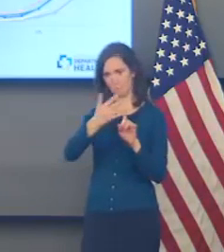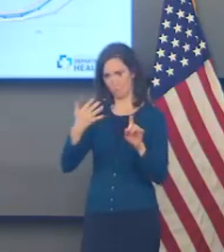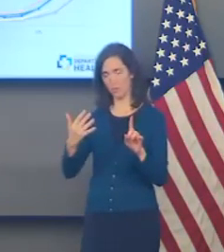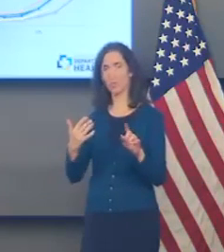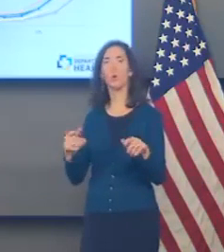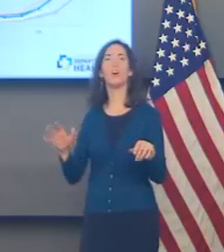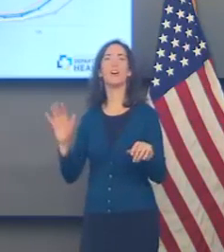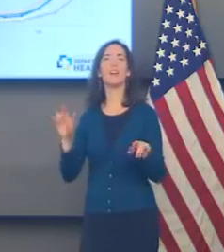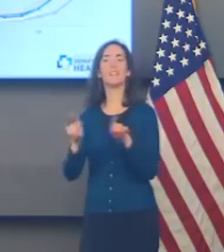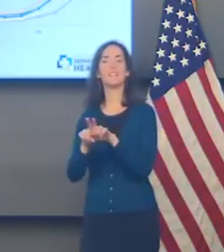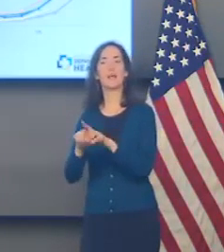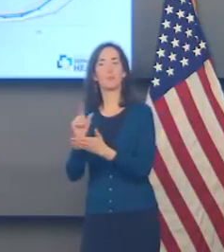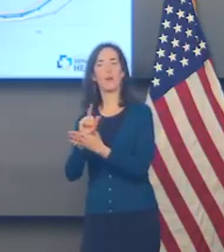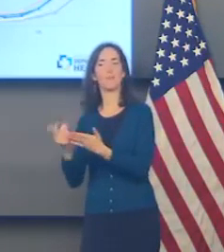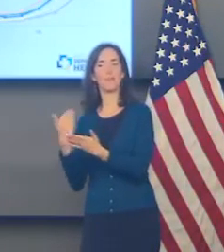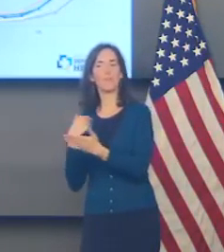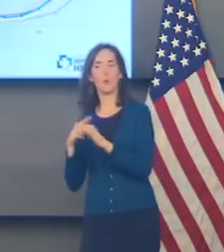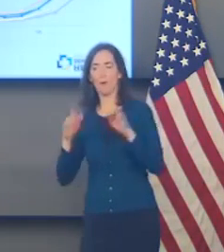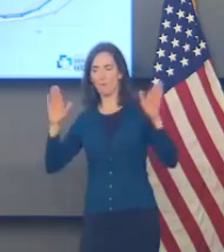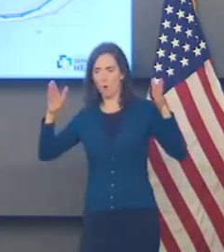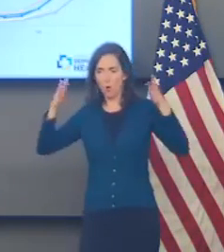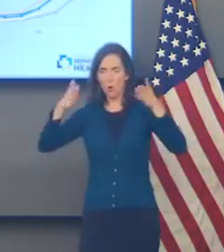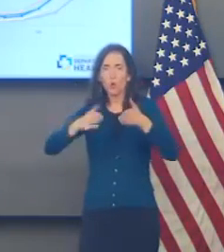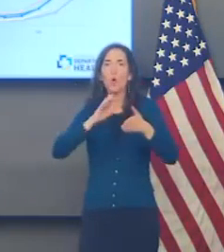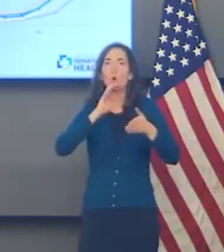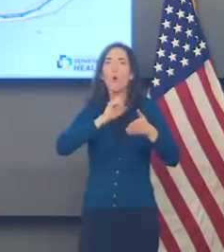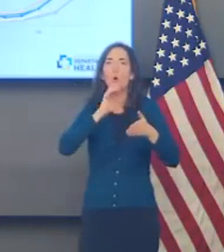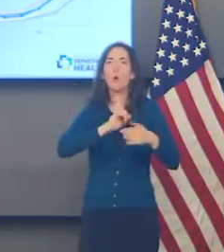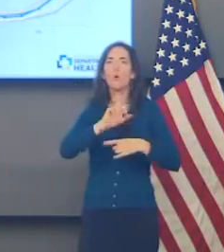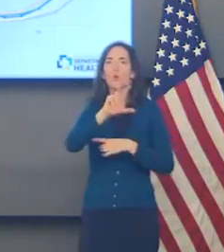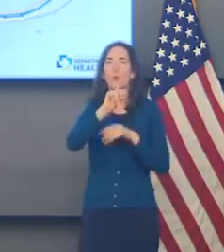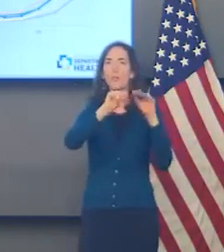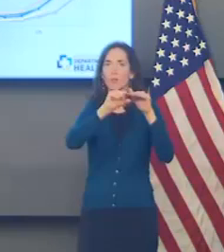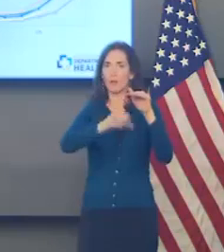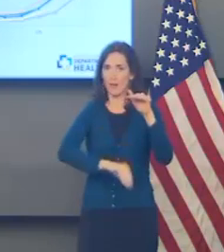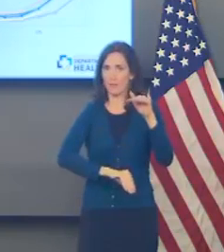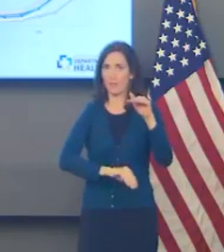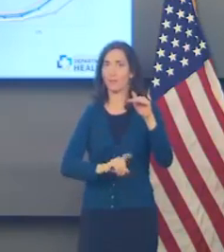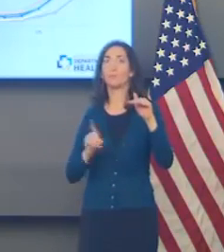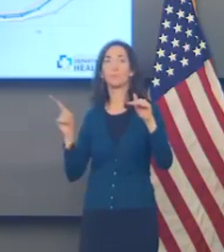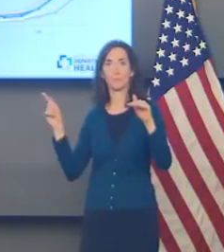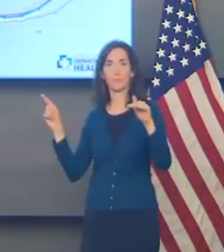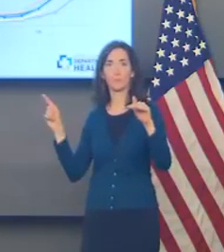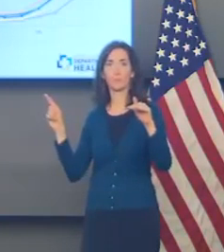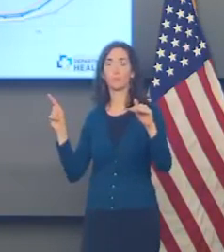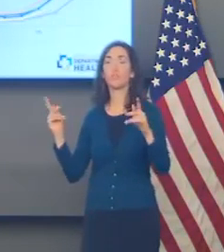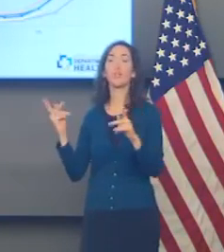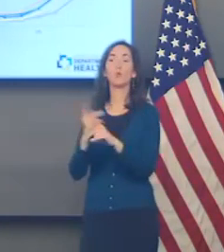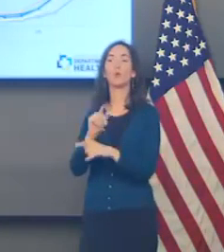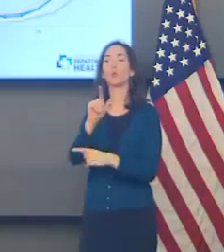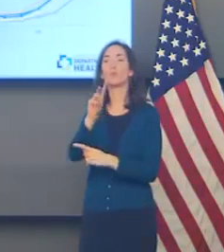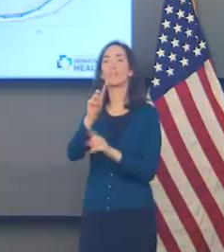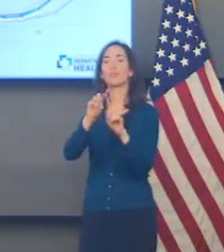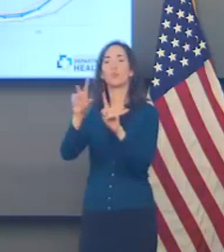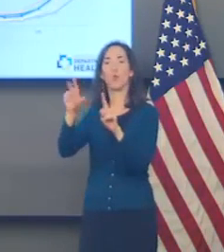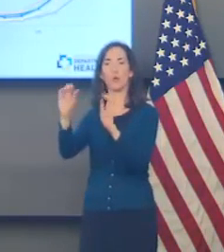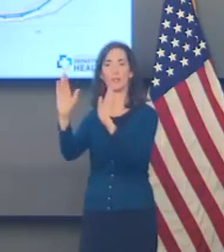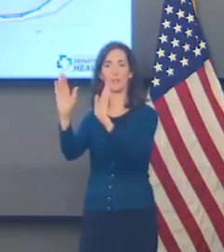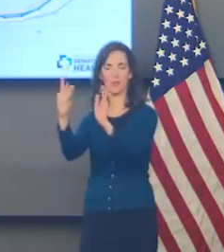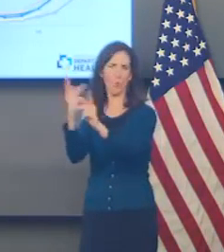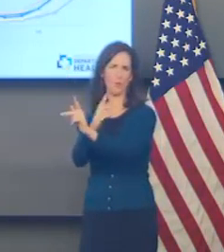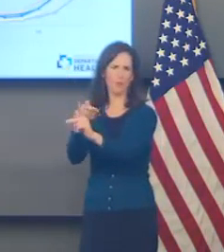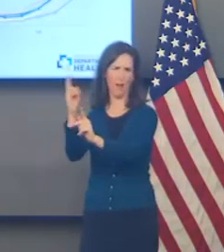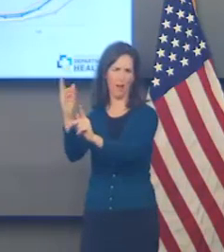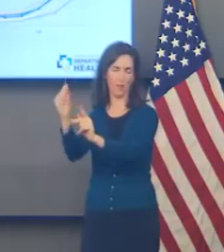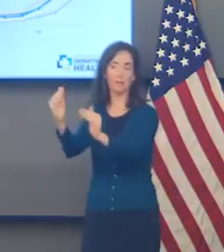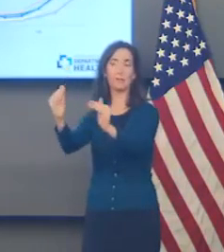graph just zoomed in on the age groups less than 30. Leading that is age groups 26 to 30. But just behind that